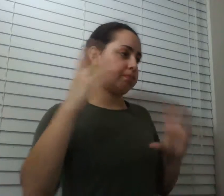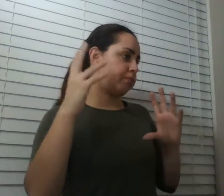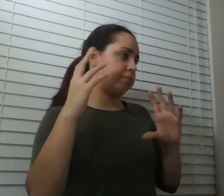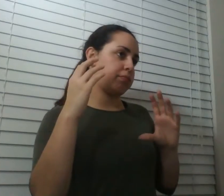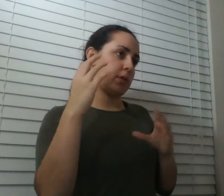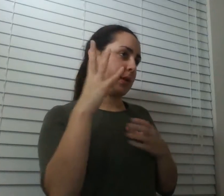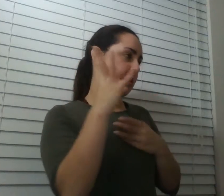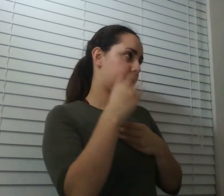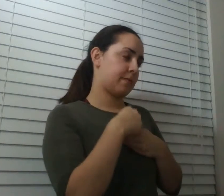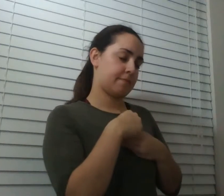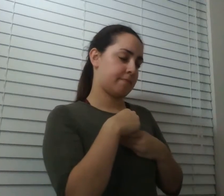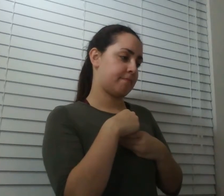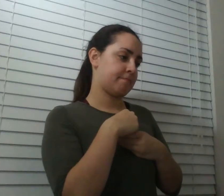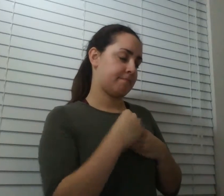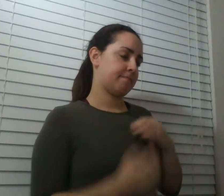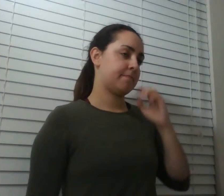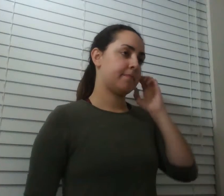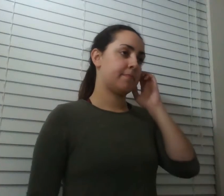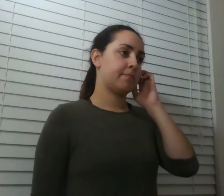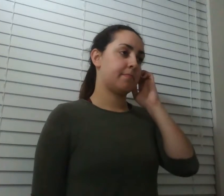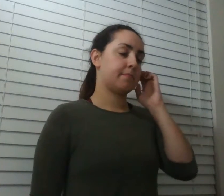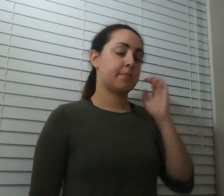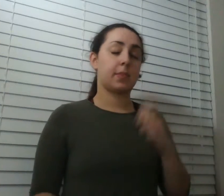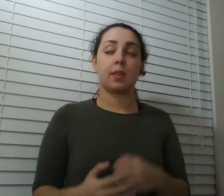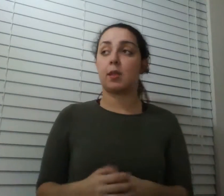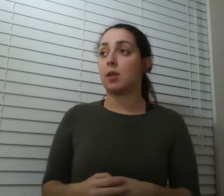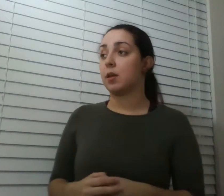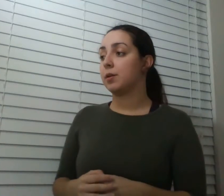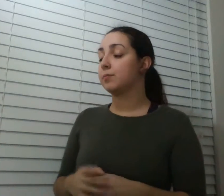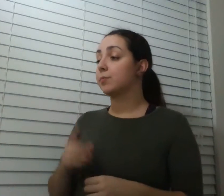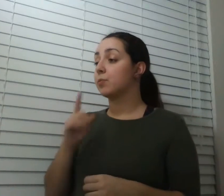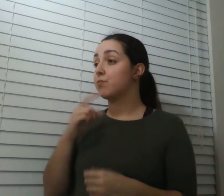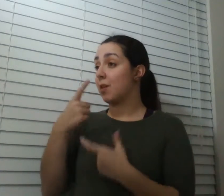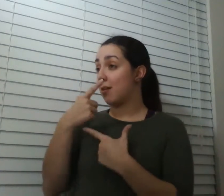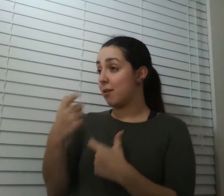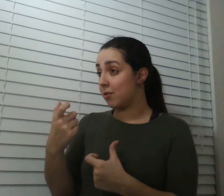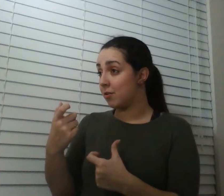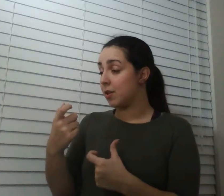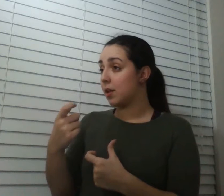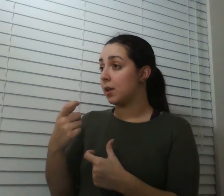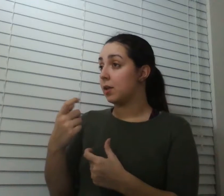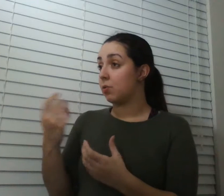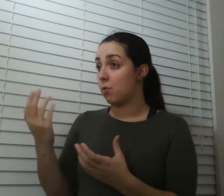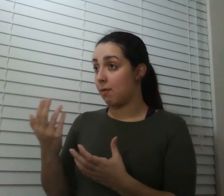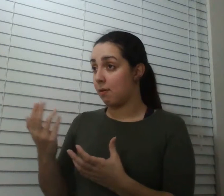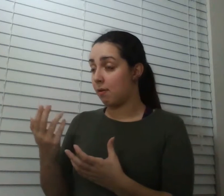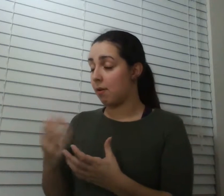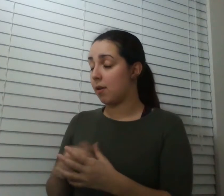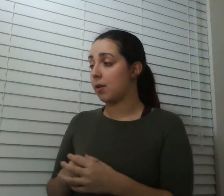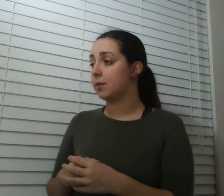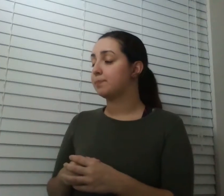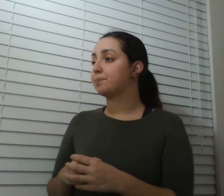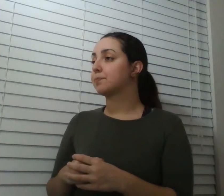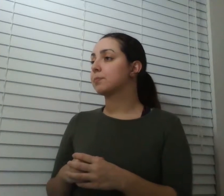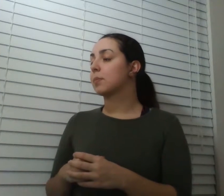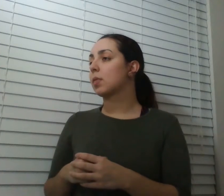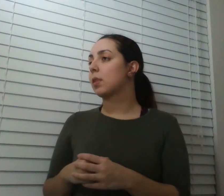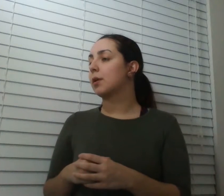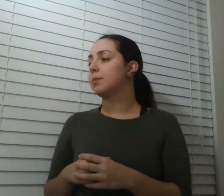personally but here's the truly fascinating thing the way they deal with that maelstrom all that anxiety about what's going to happen is they tell